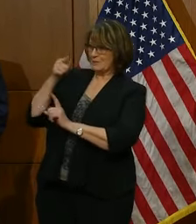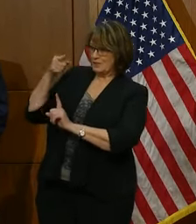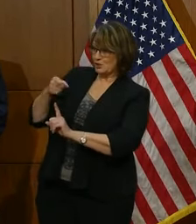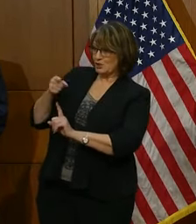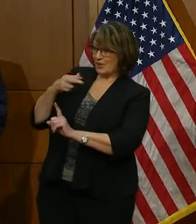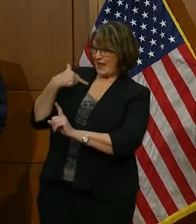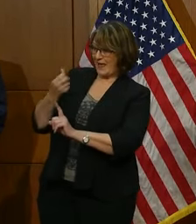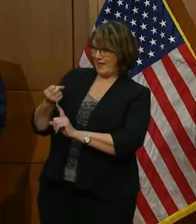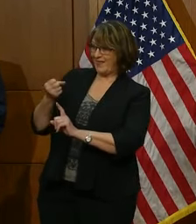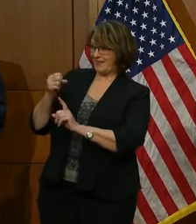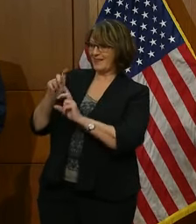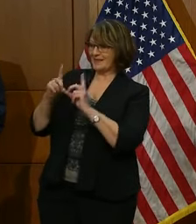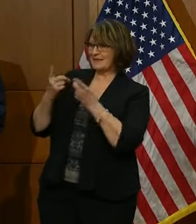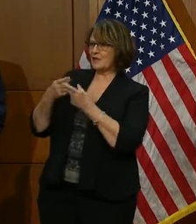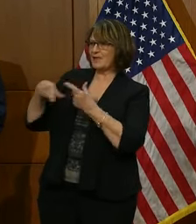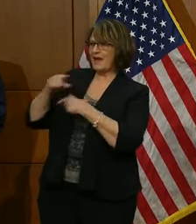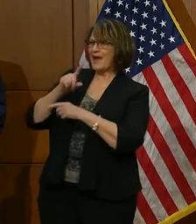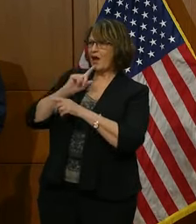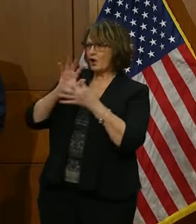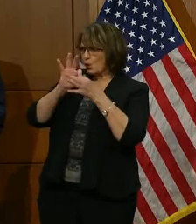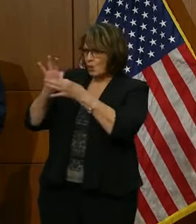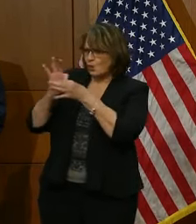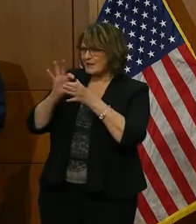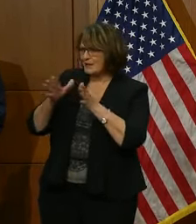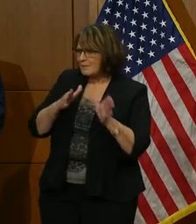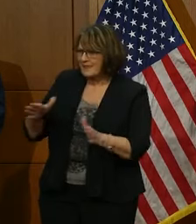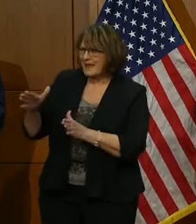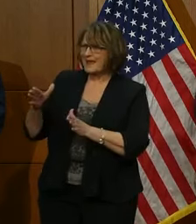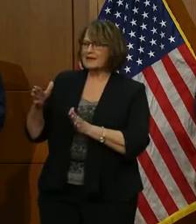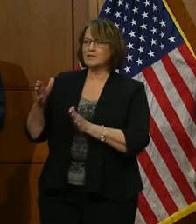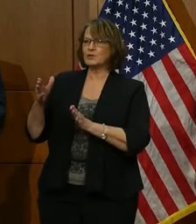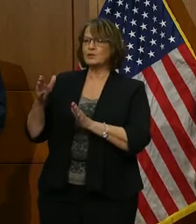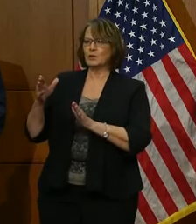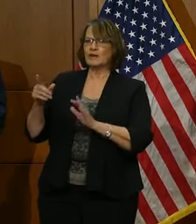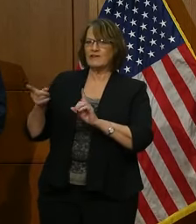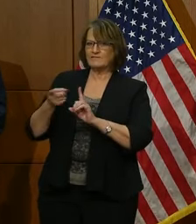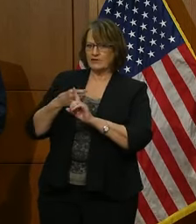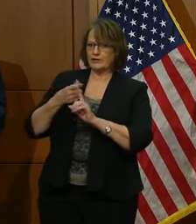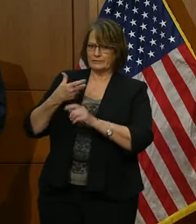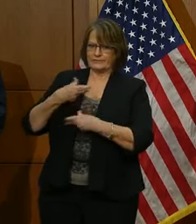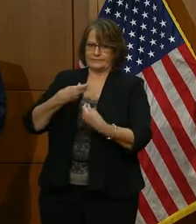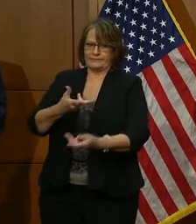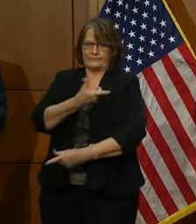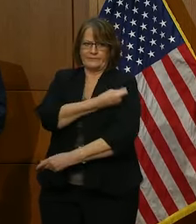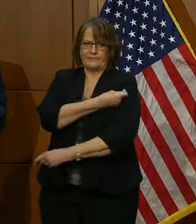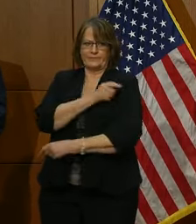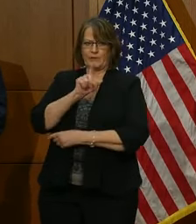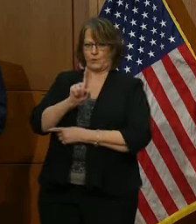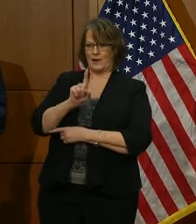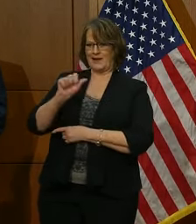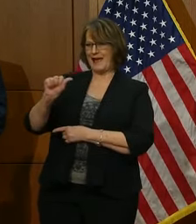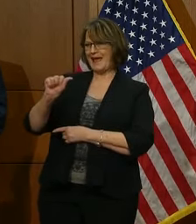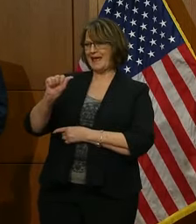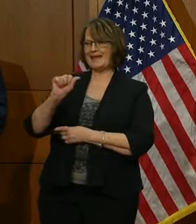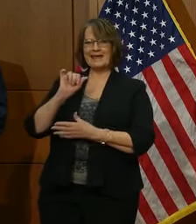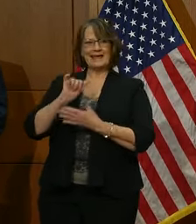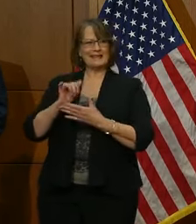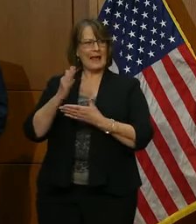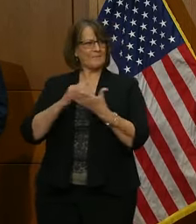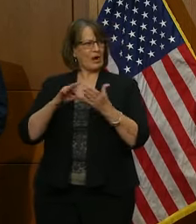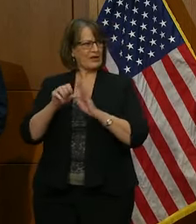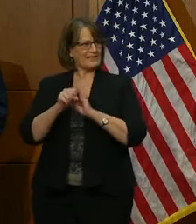that they are making a coordinated plan to get after initially those 1A, because the particular part of the state that you have referenced